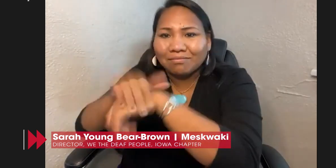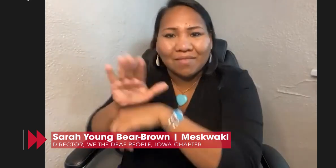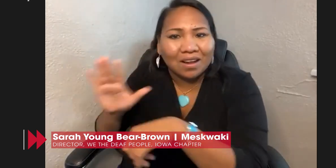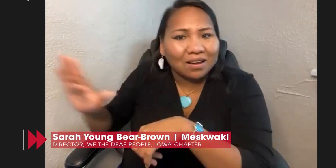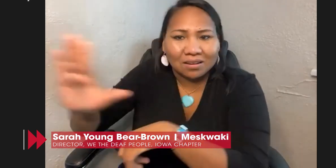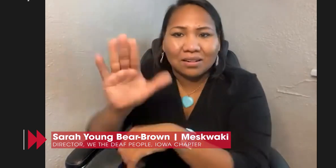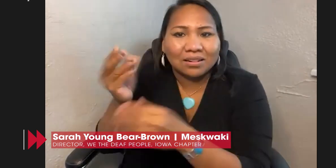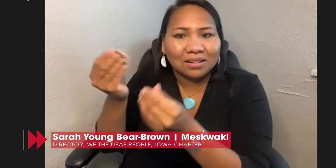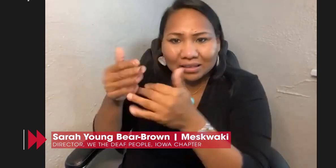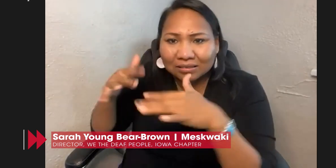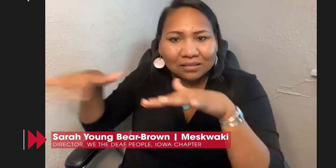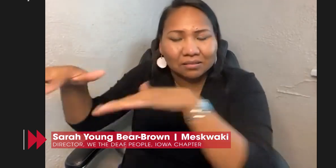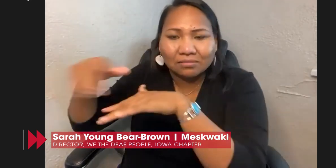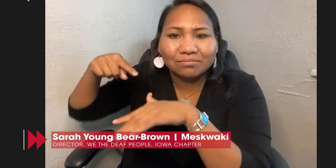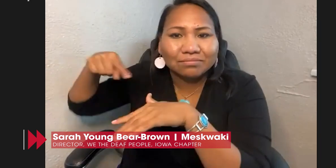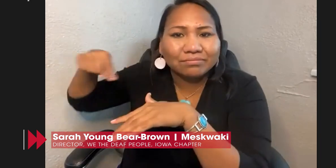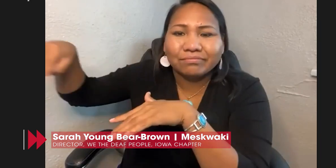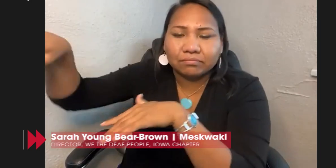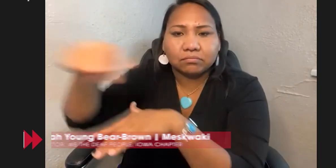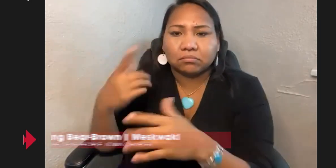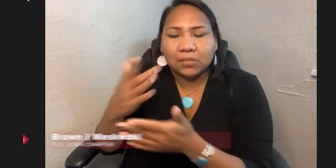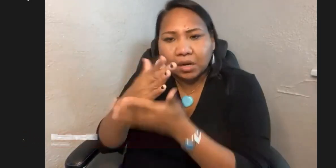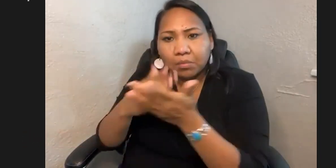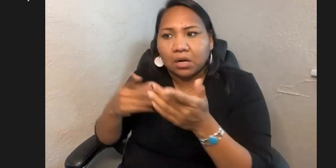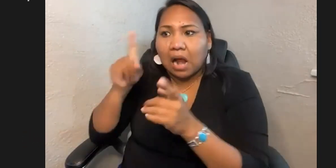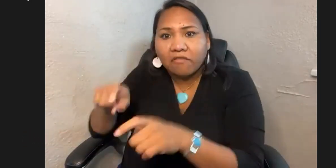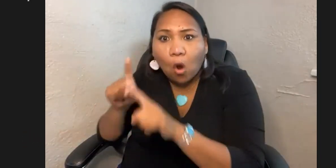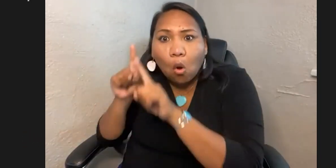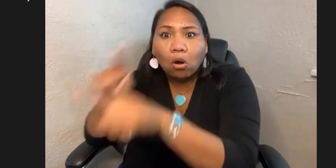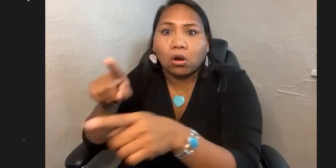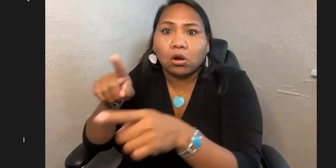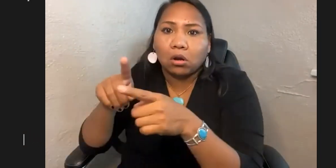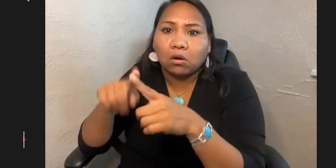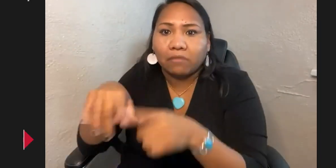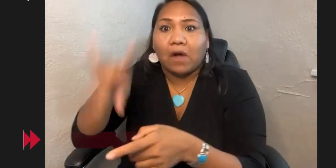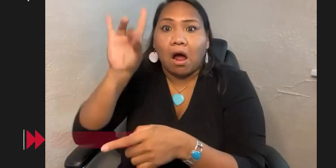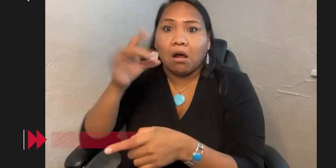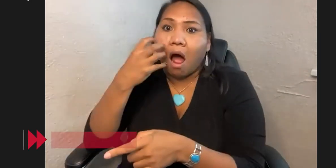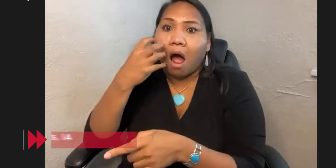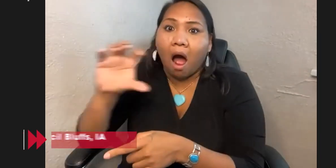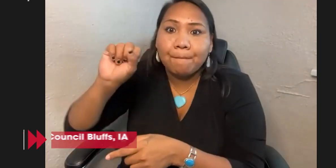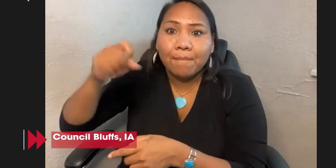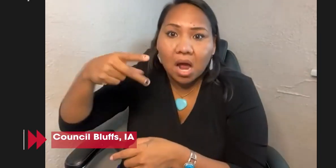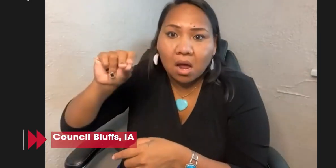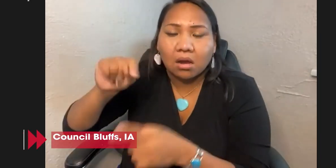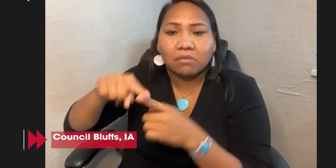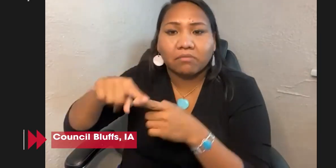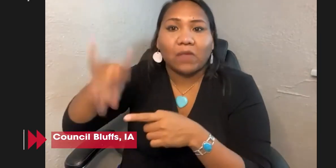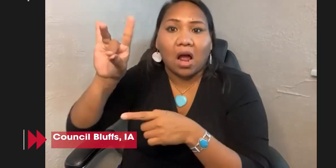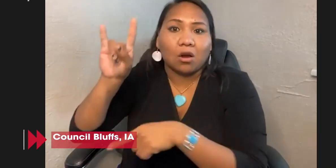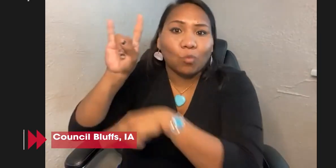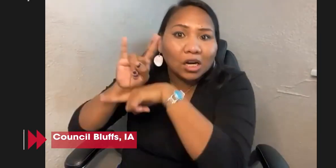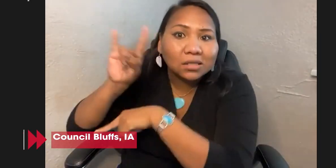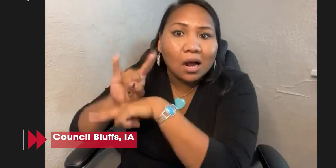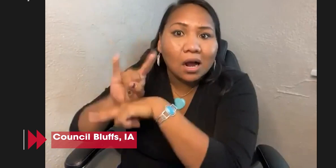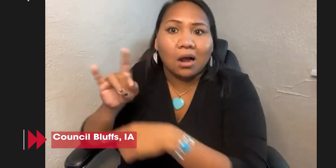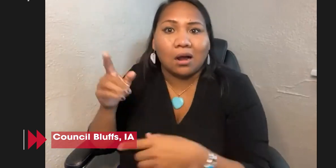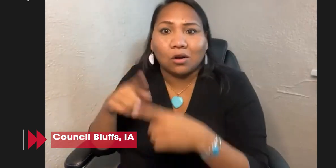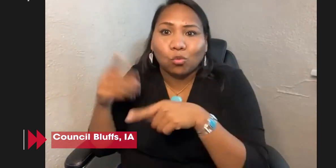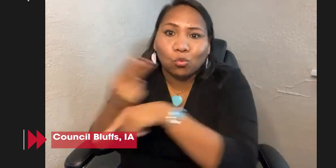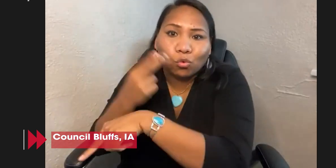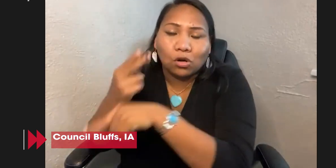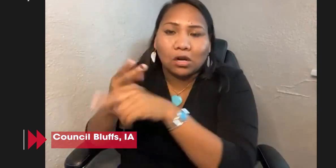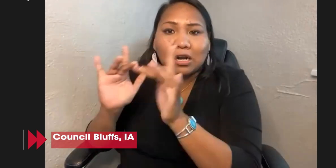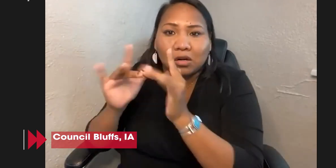information about reservations has been shared because there's not a lot of education set up on reservations for these particular topics.